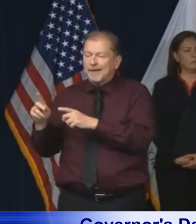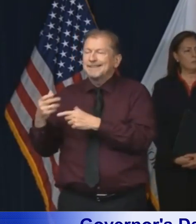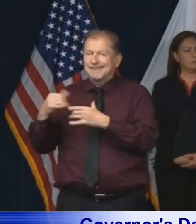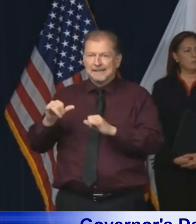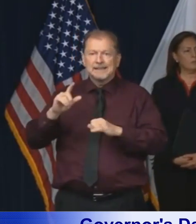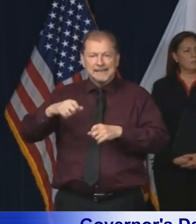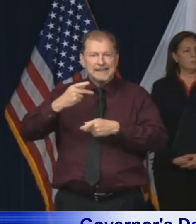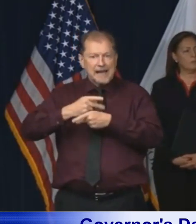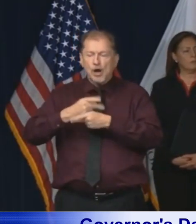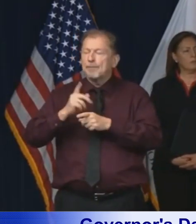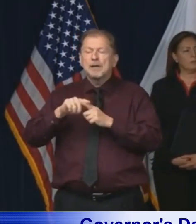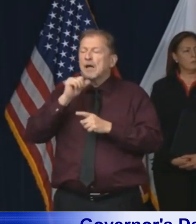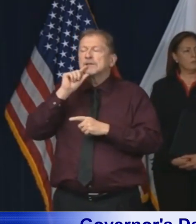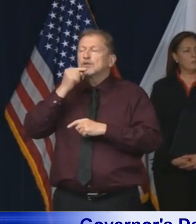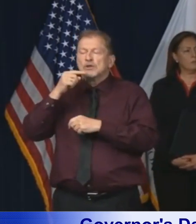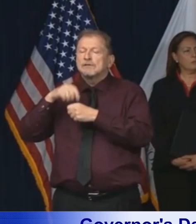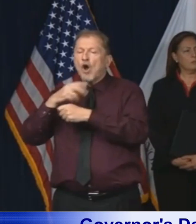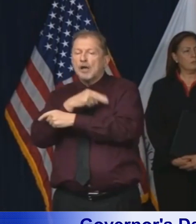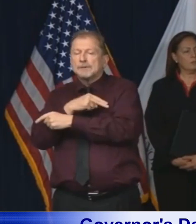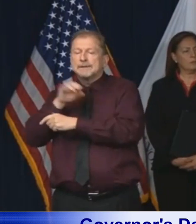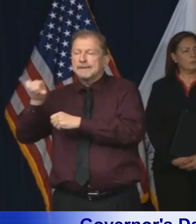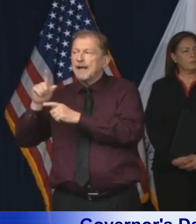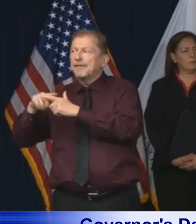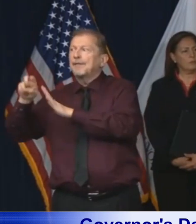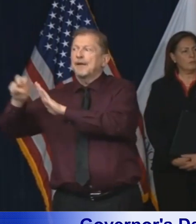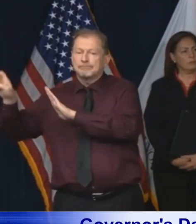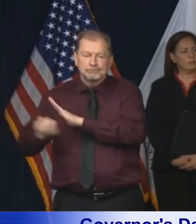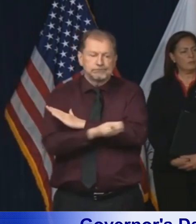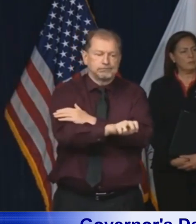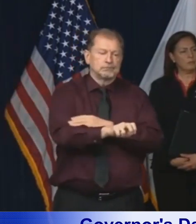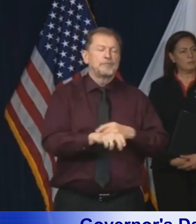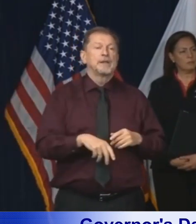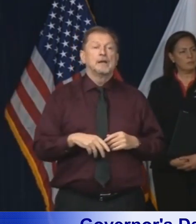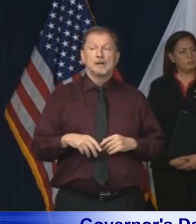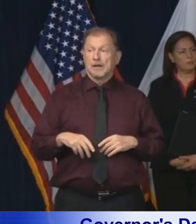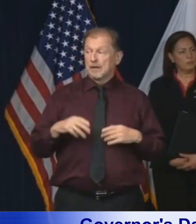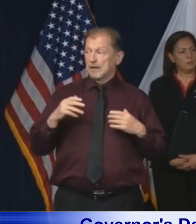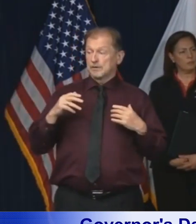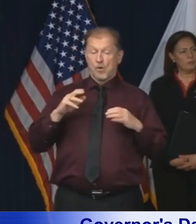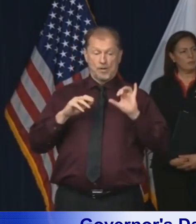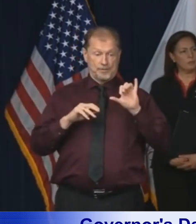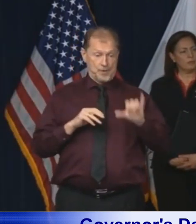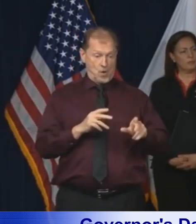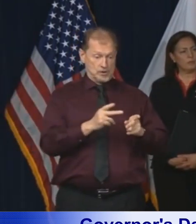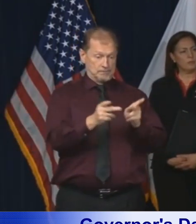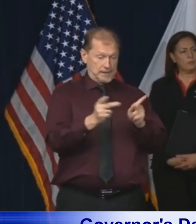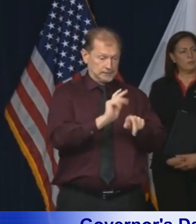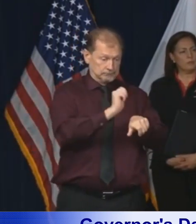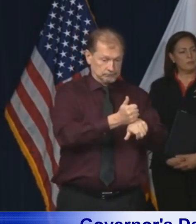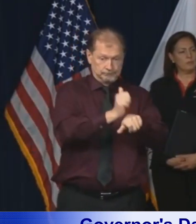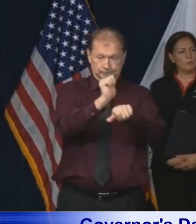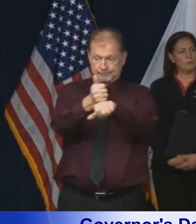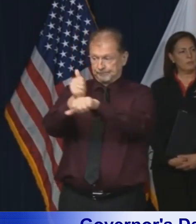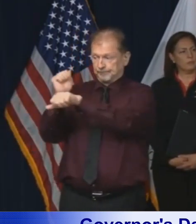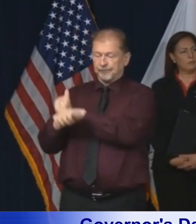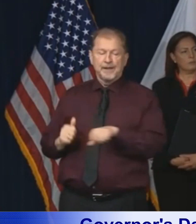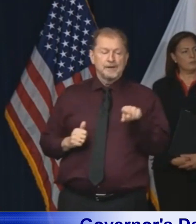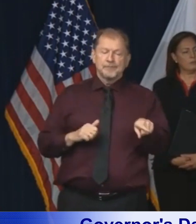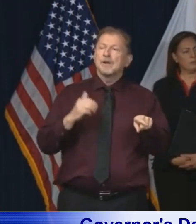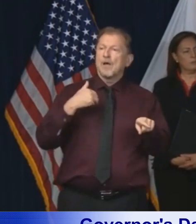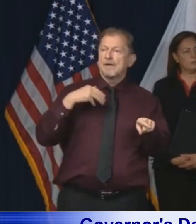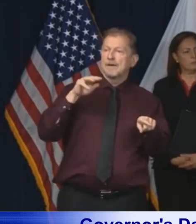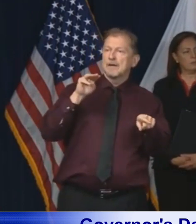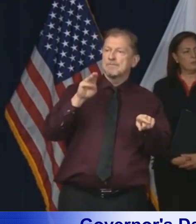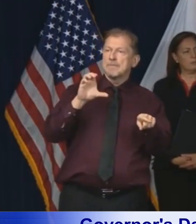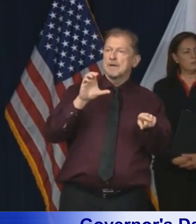need of medical care. Those facilities, right now, it looks like, if you look at the 3,000 beds that